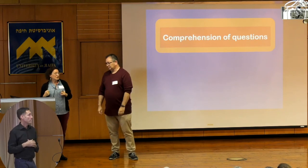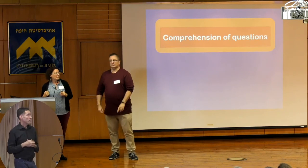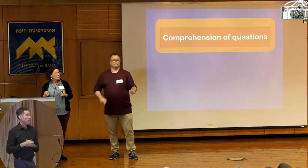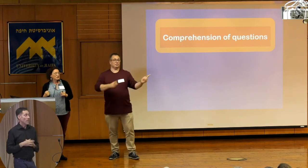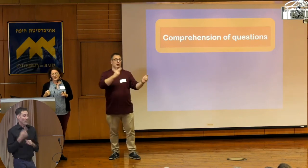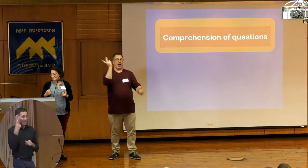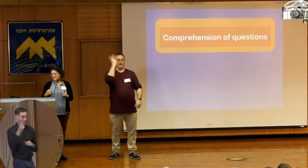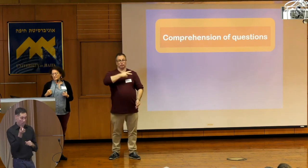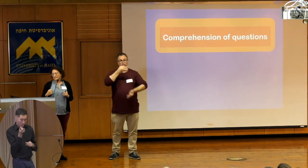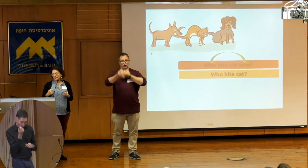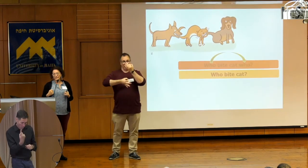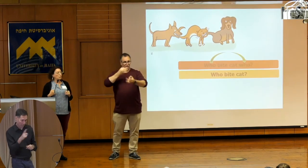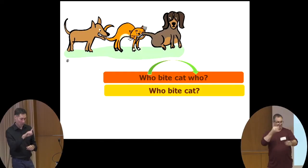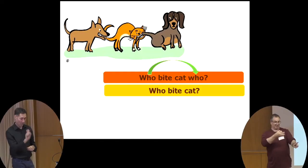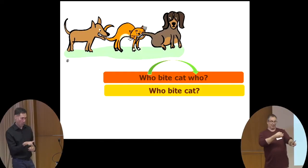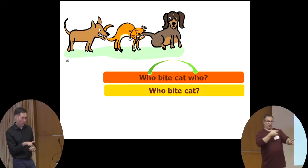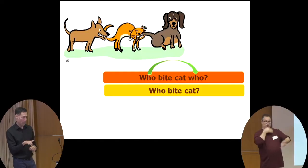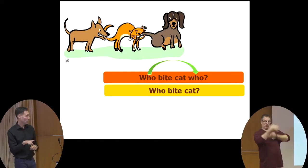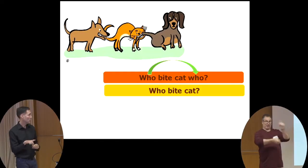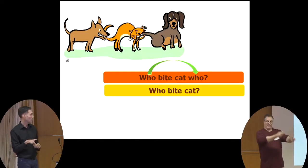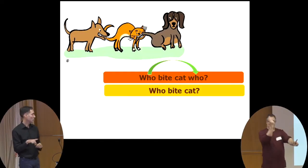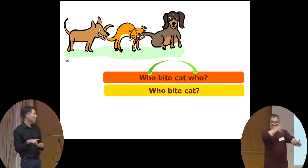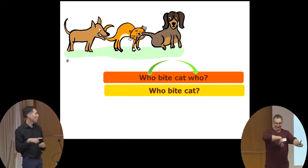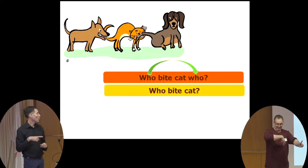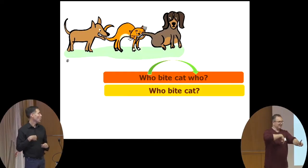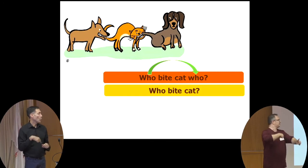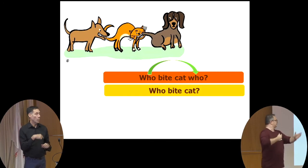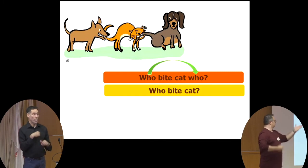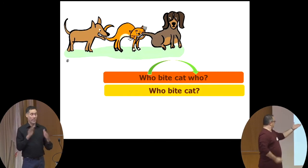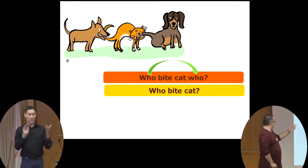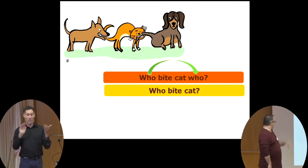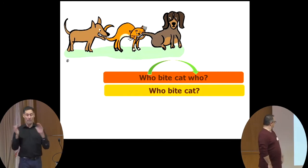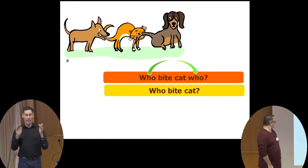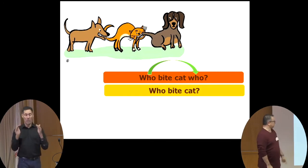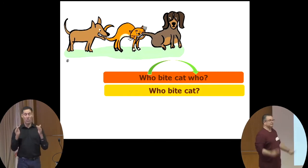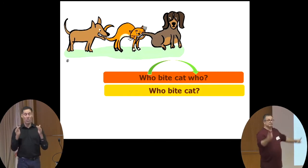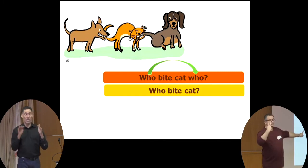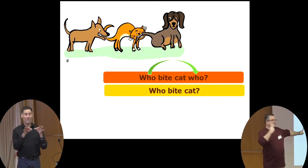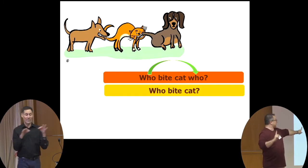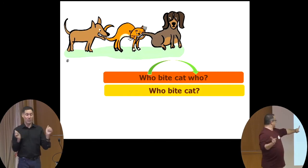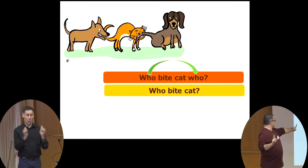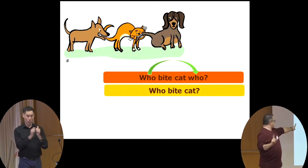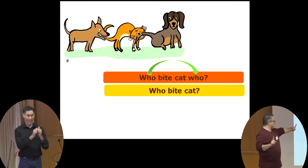of questions, remember we compared questions with reduplications and without